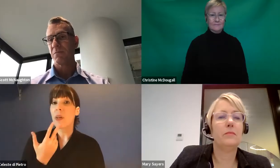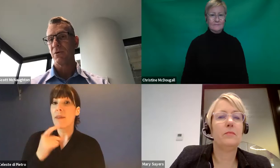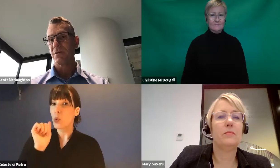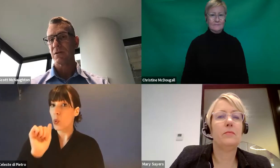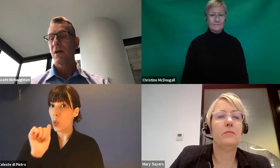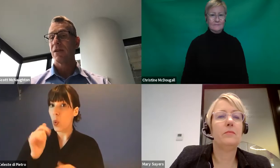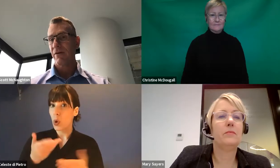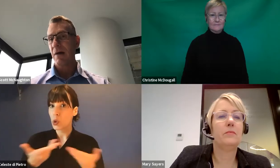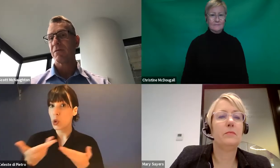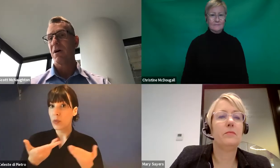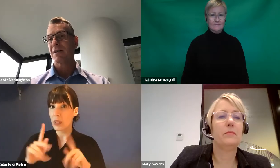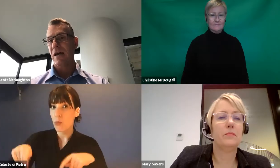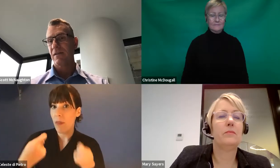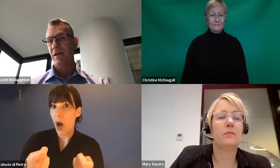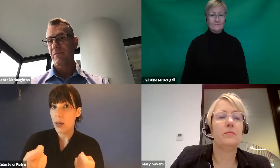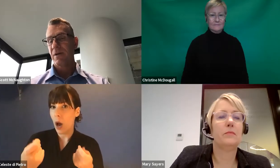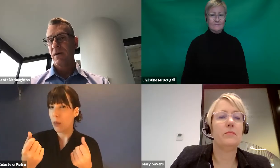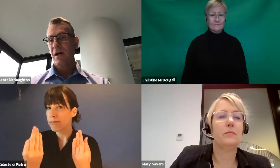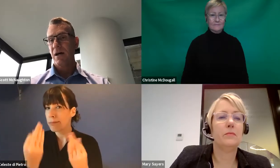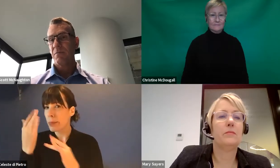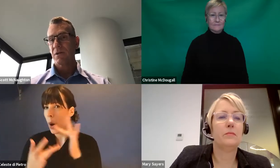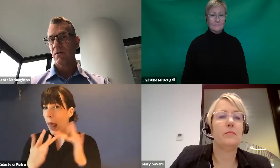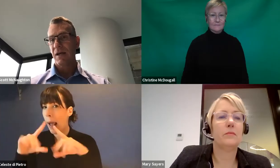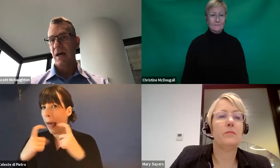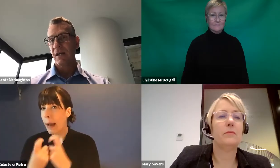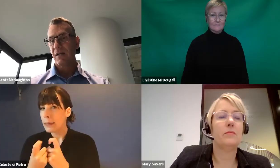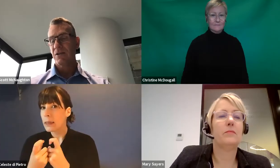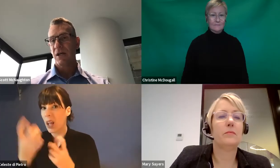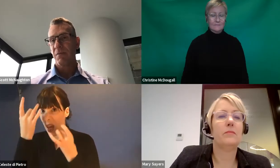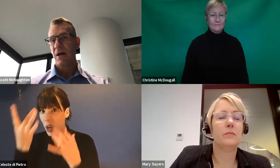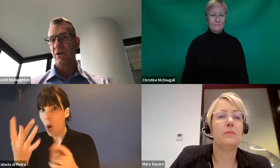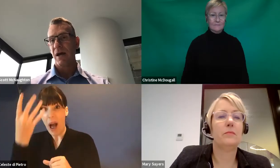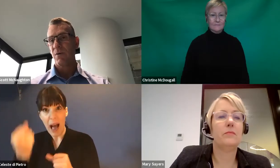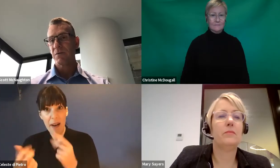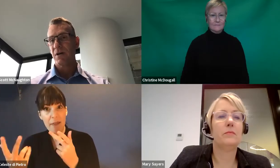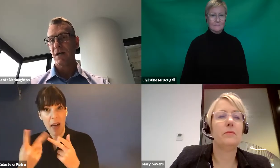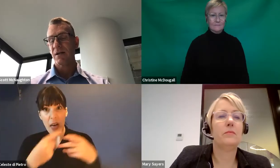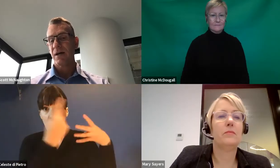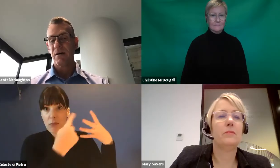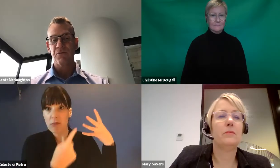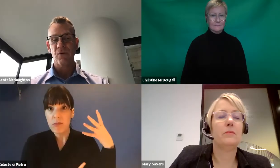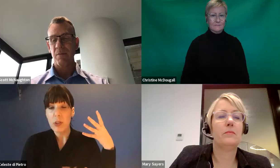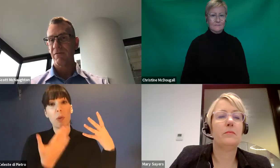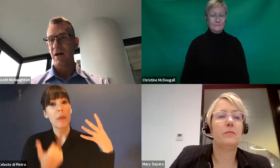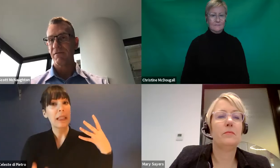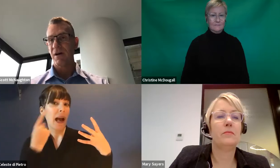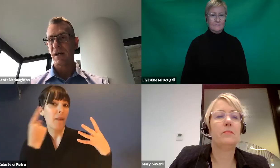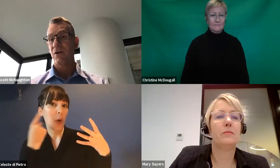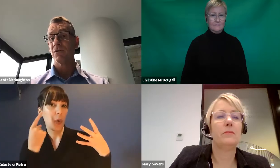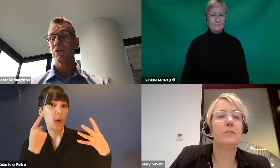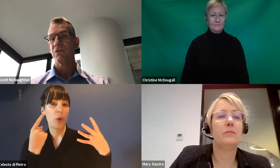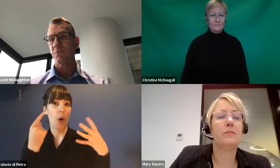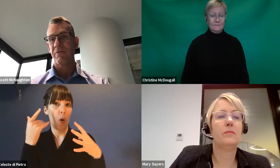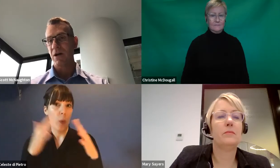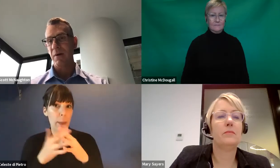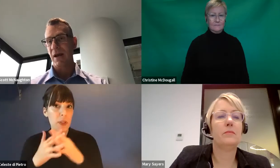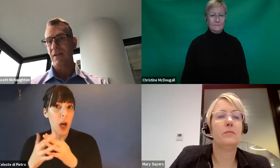types of supports, there are providers out there. So again, check them out on our website through our provider finder